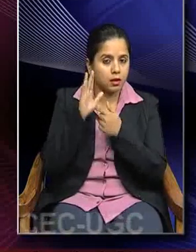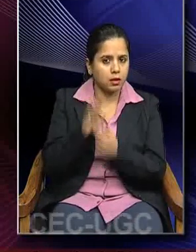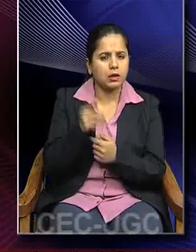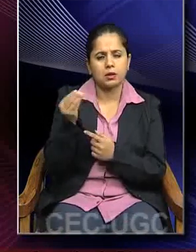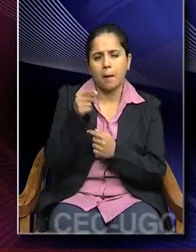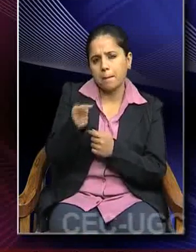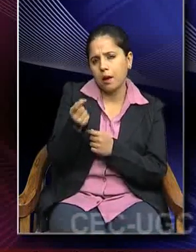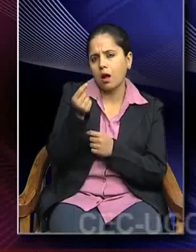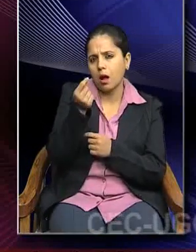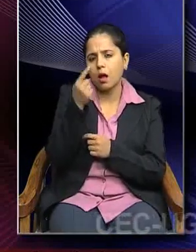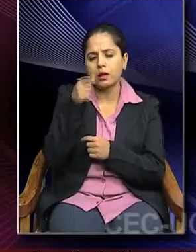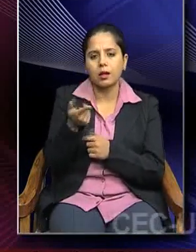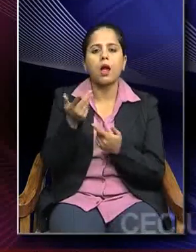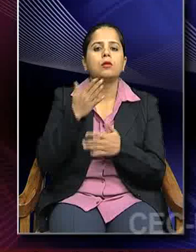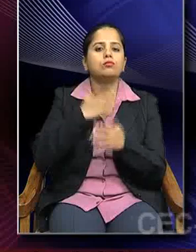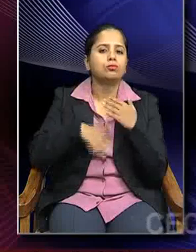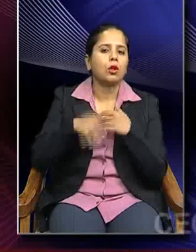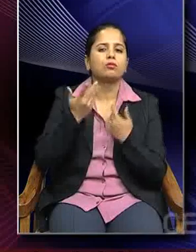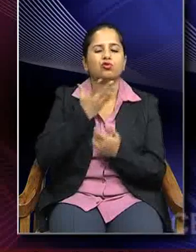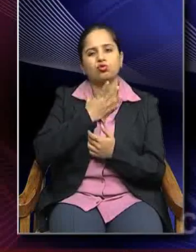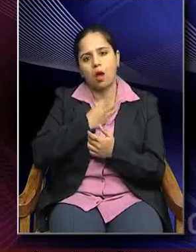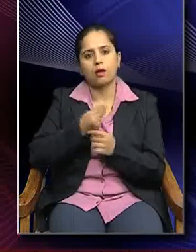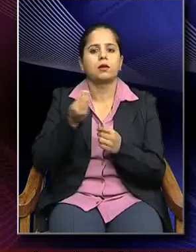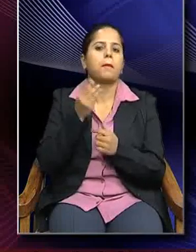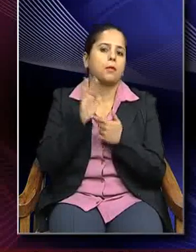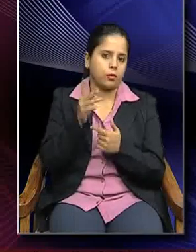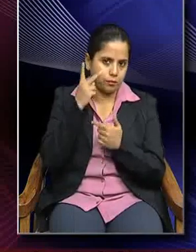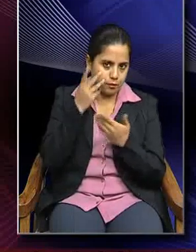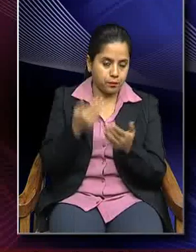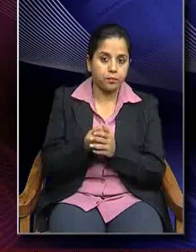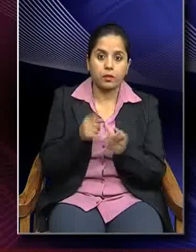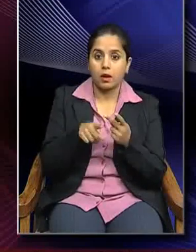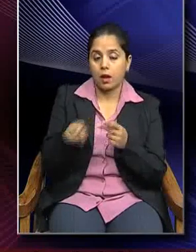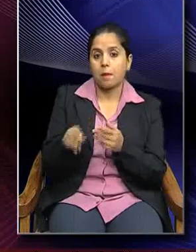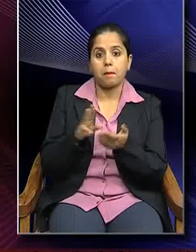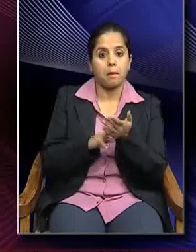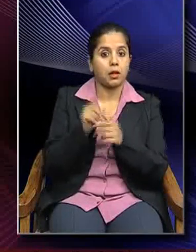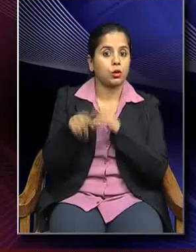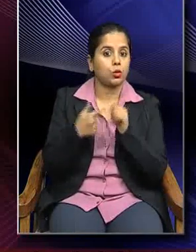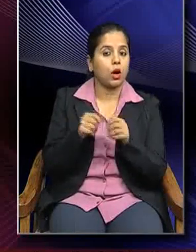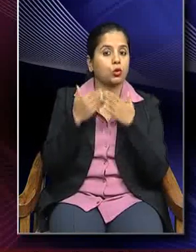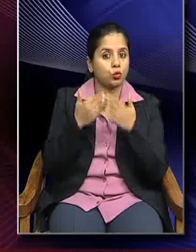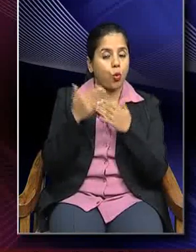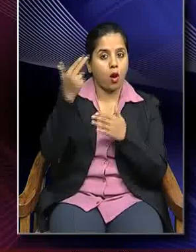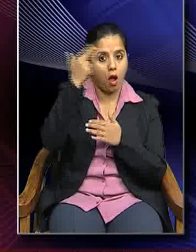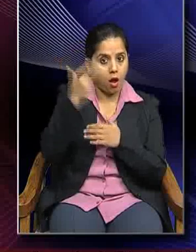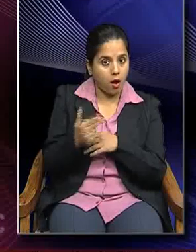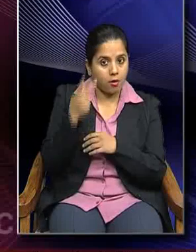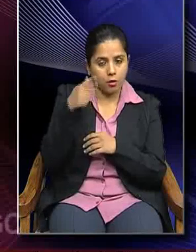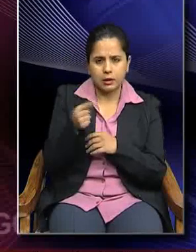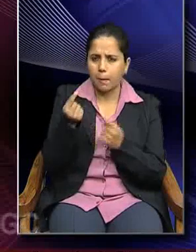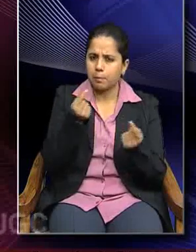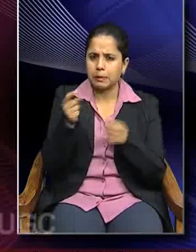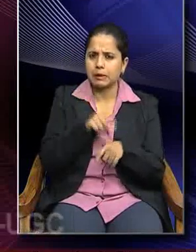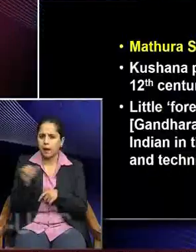sombre and sad. Talking of Mathura school of art which is almost of the same